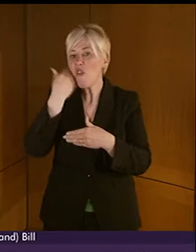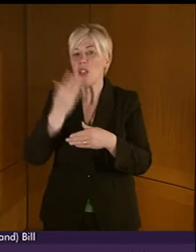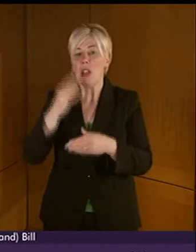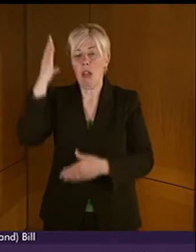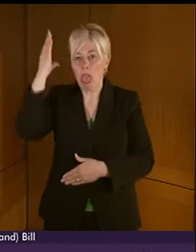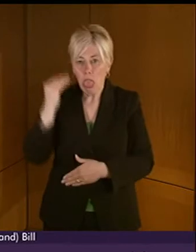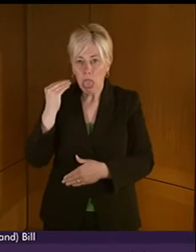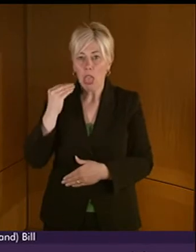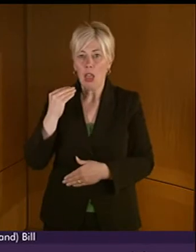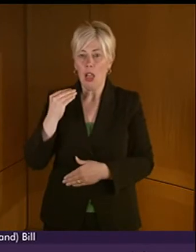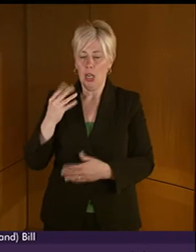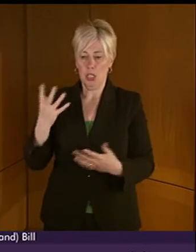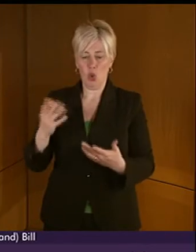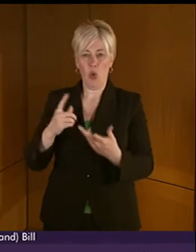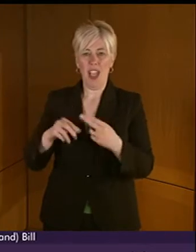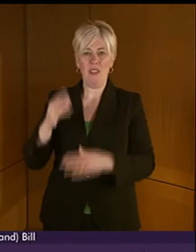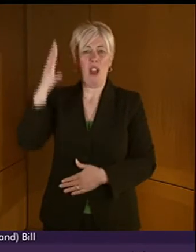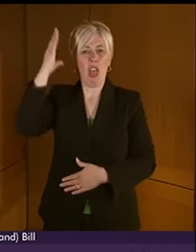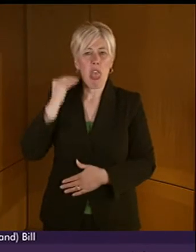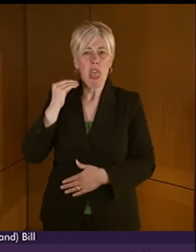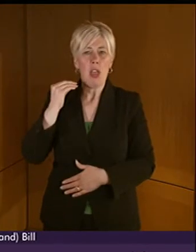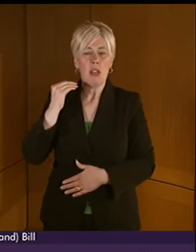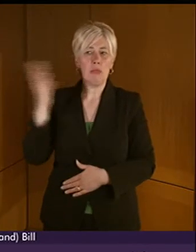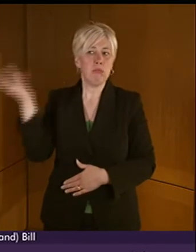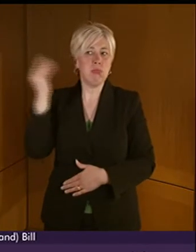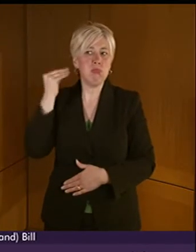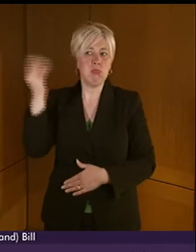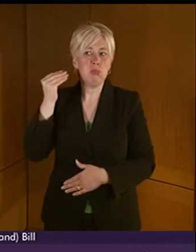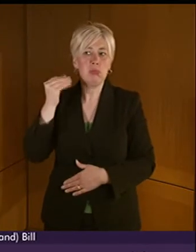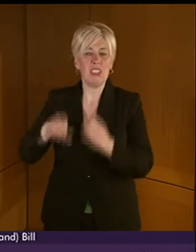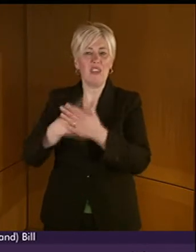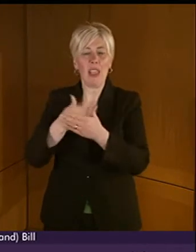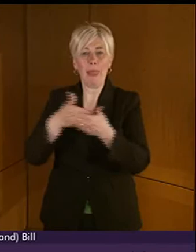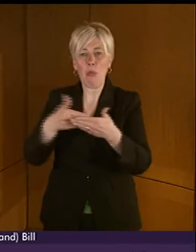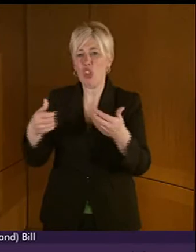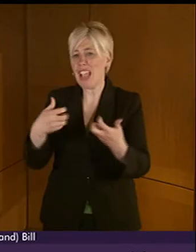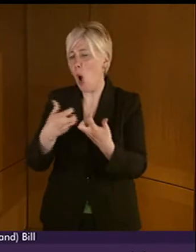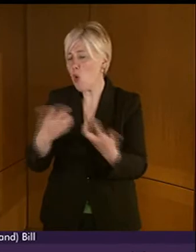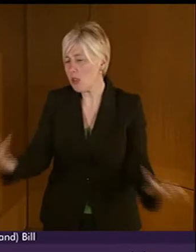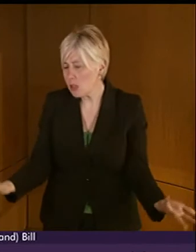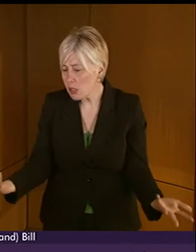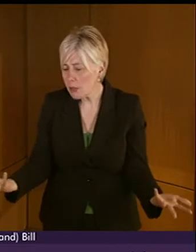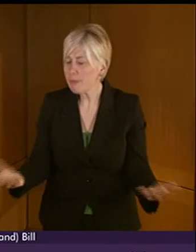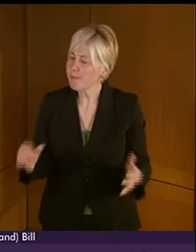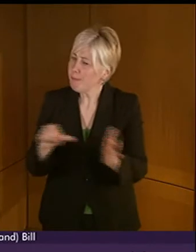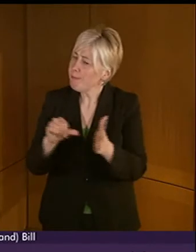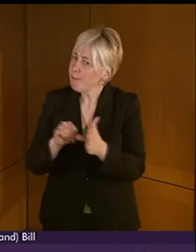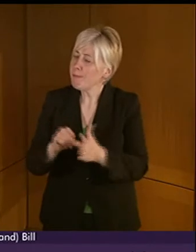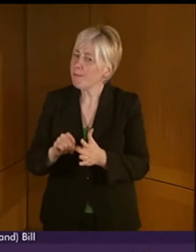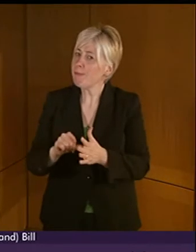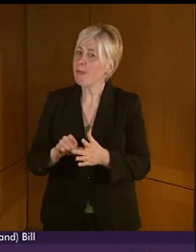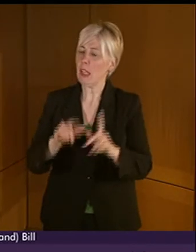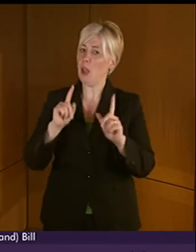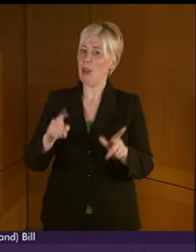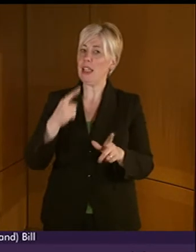it really difficult to learn a spoken language. And Margaret McCulloch, in her speech, told us that